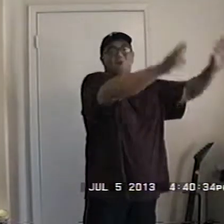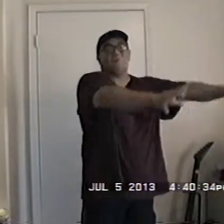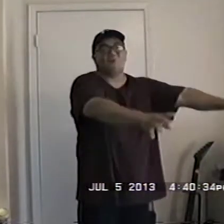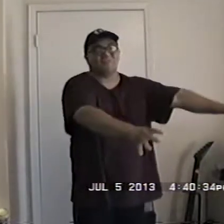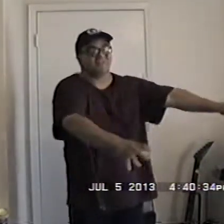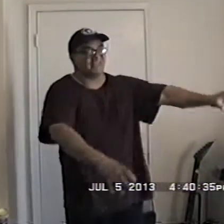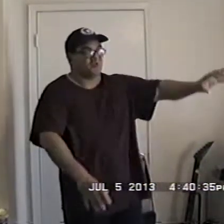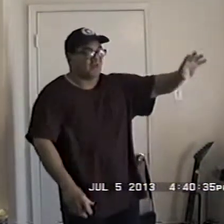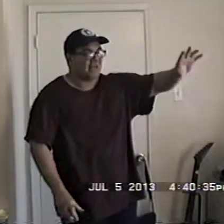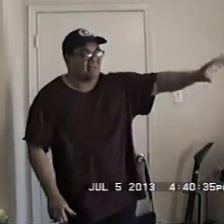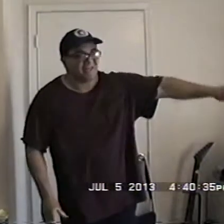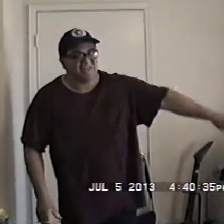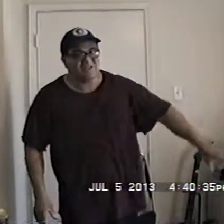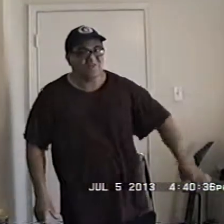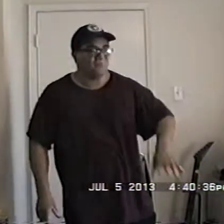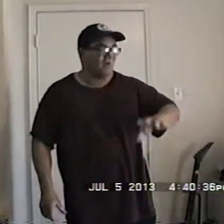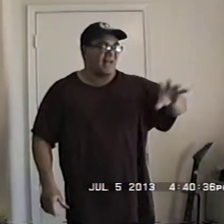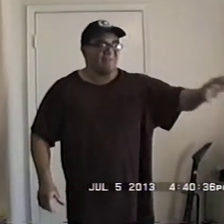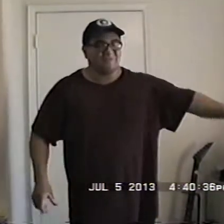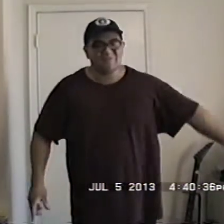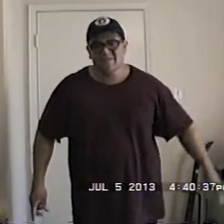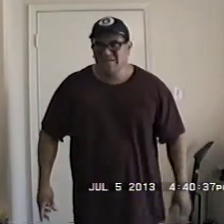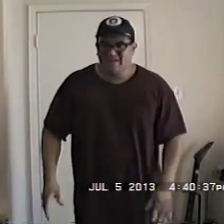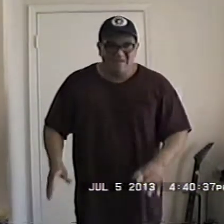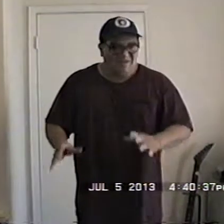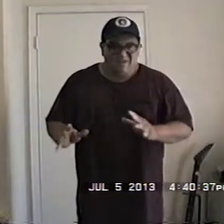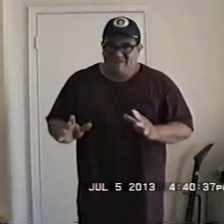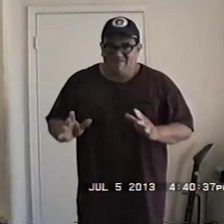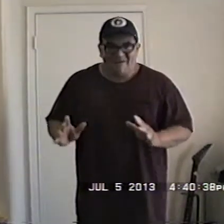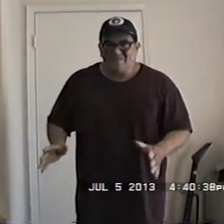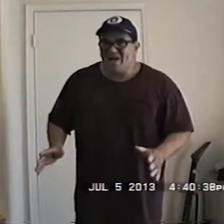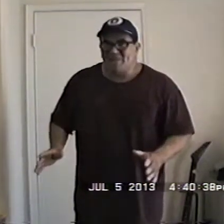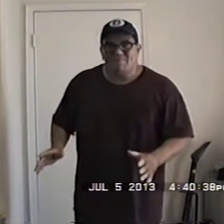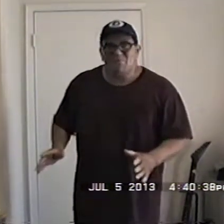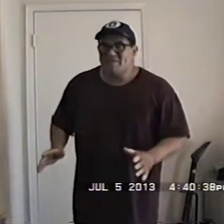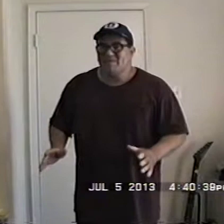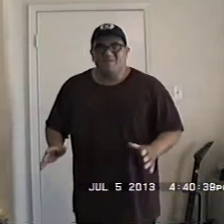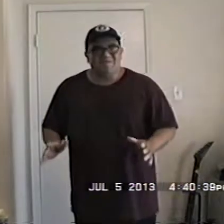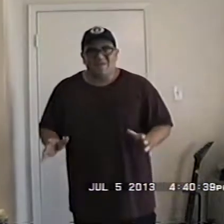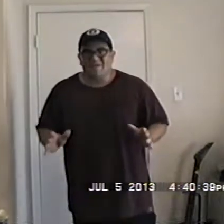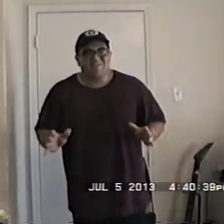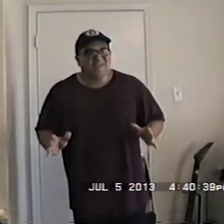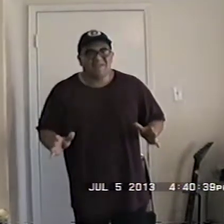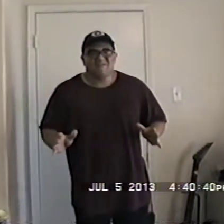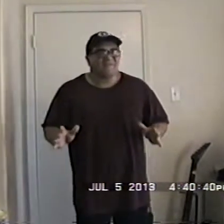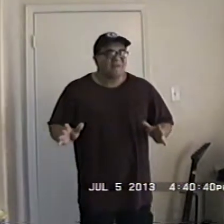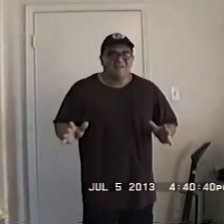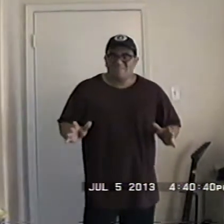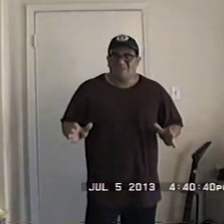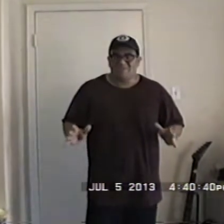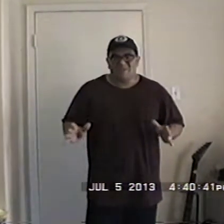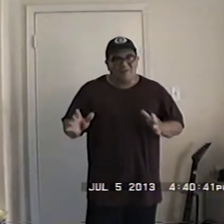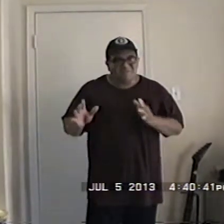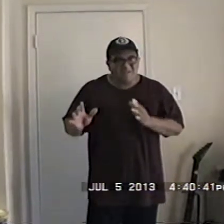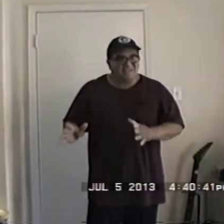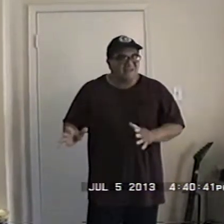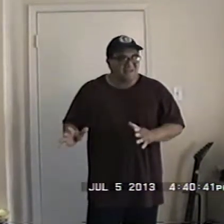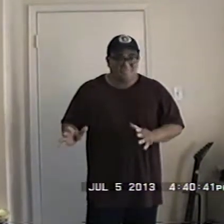billboards get your MBA here and what have you find out if you really need a fucking MBA or not because there are many uh